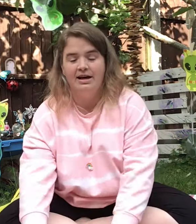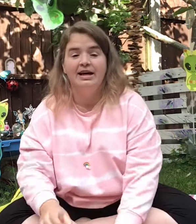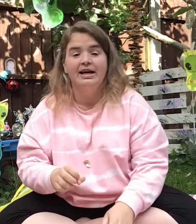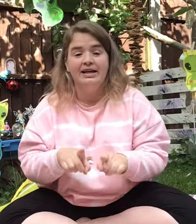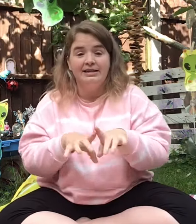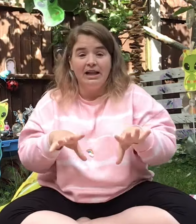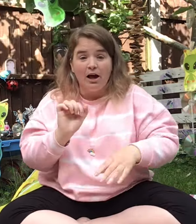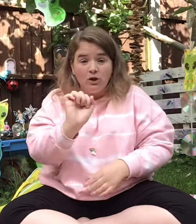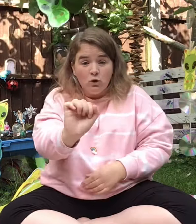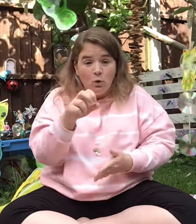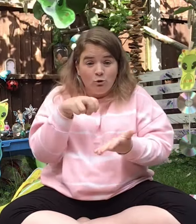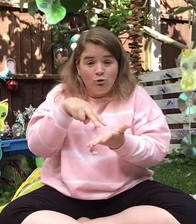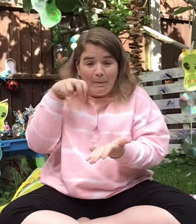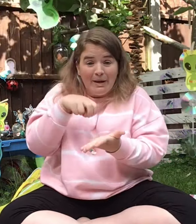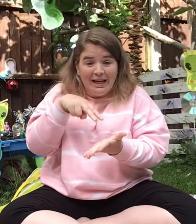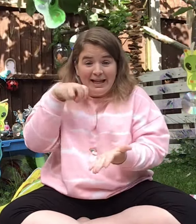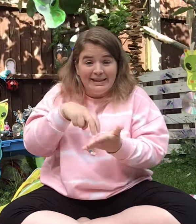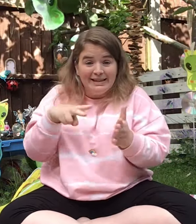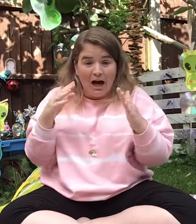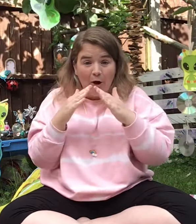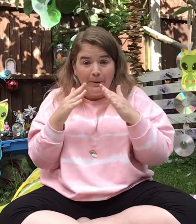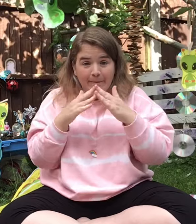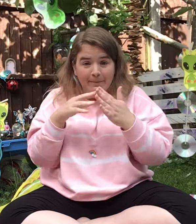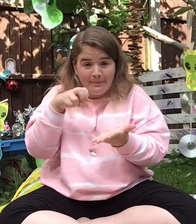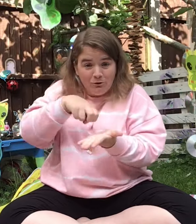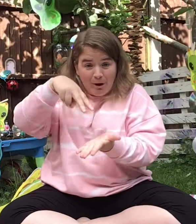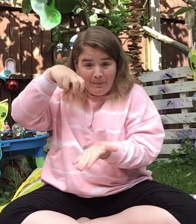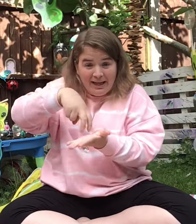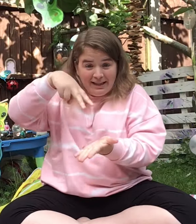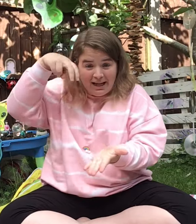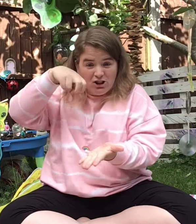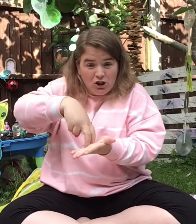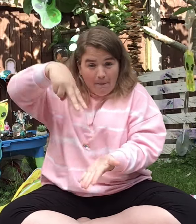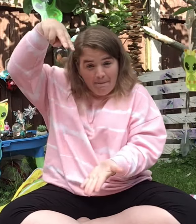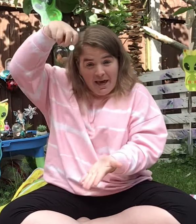It's like your trampolines at home. Trampoline, they're jumping.